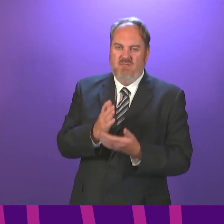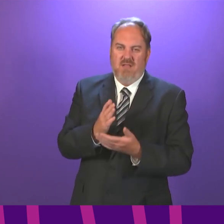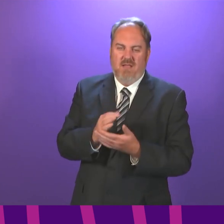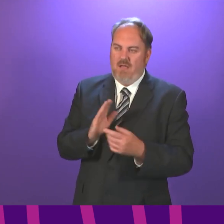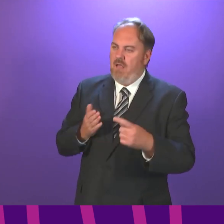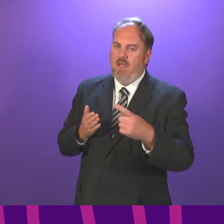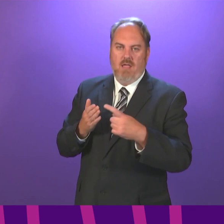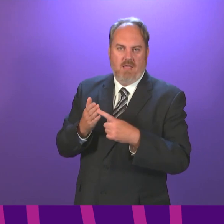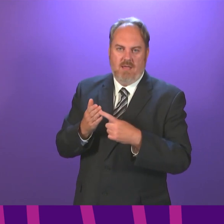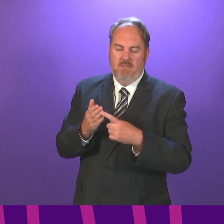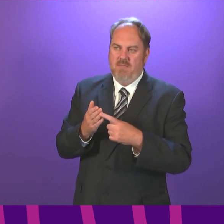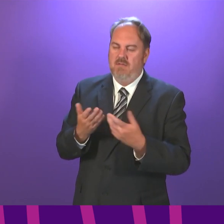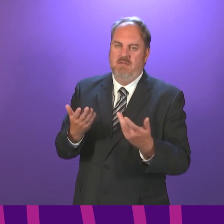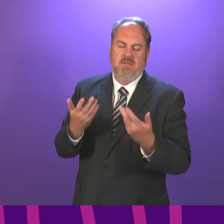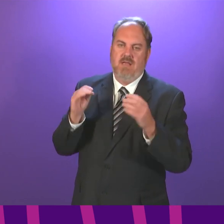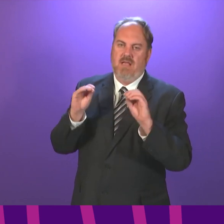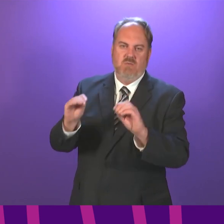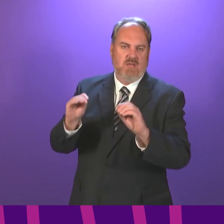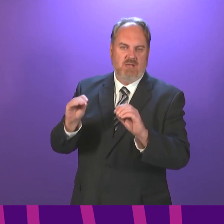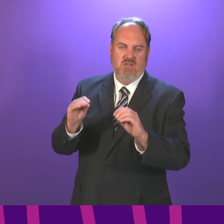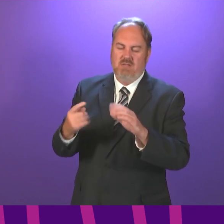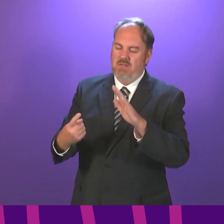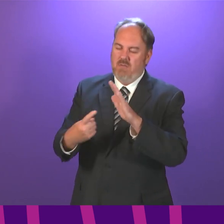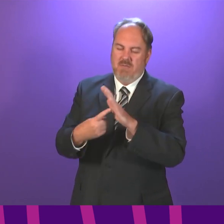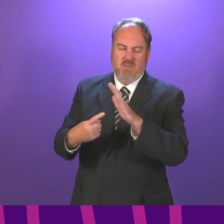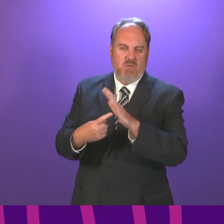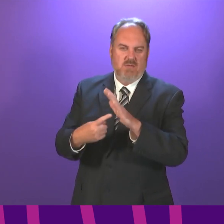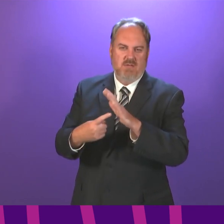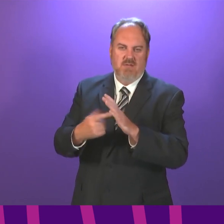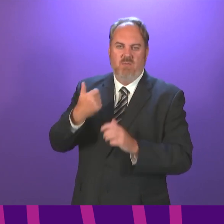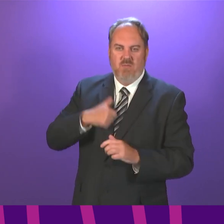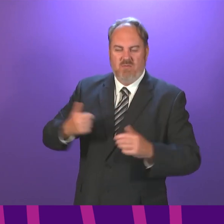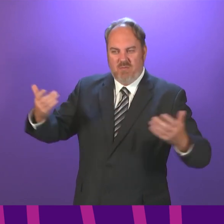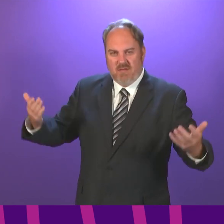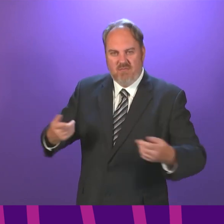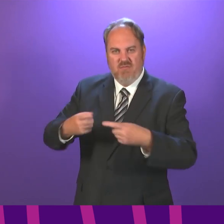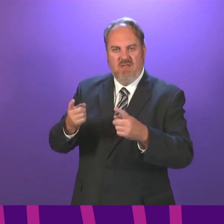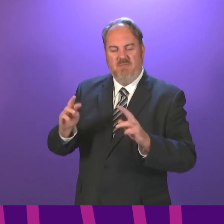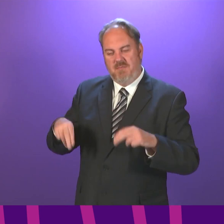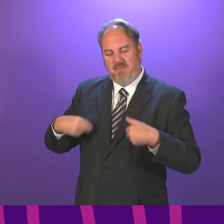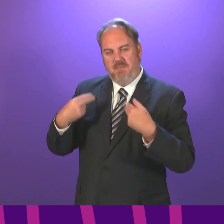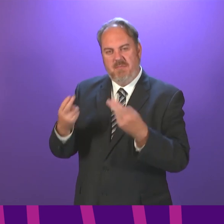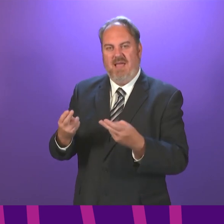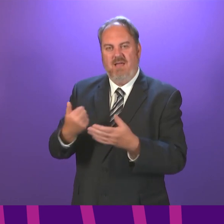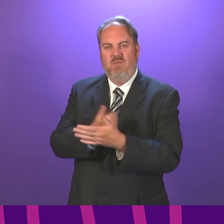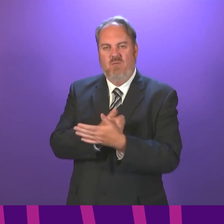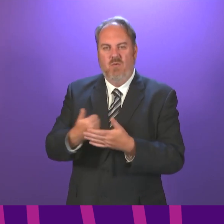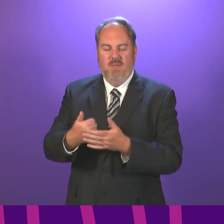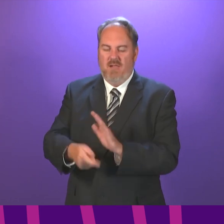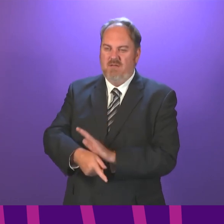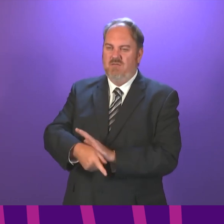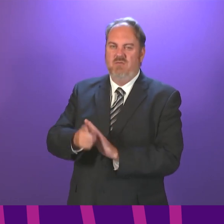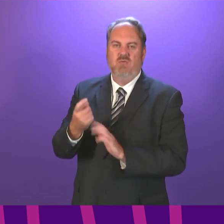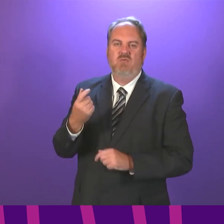of young people back to something as close as possible to normality, and doing that as quickly as possible. That is something that